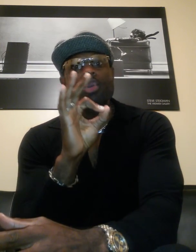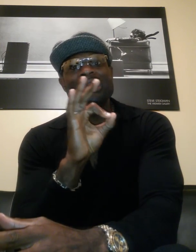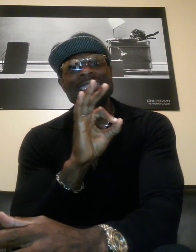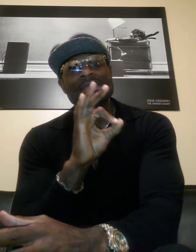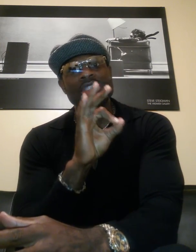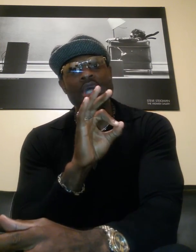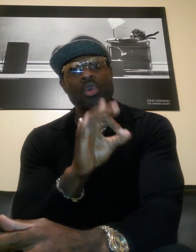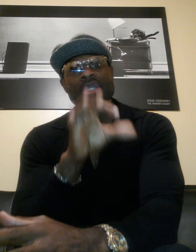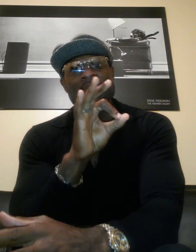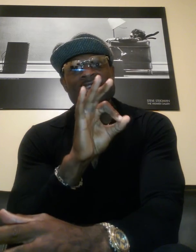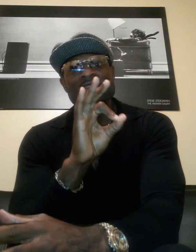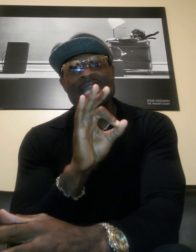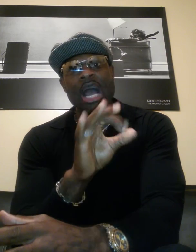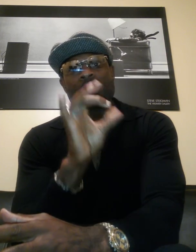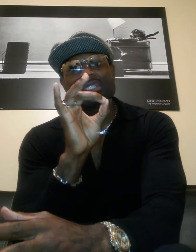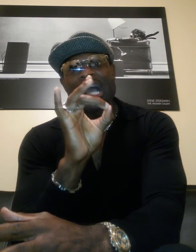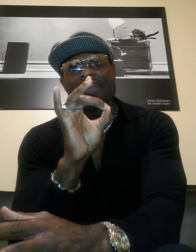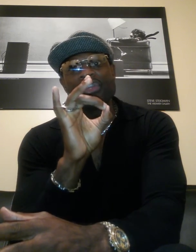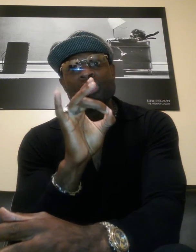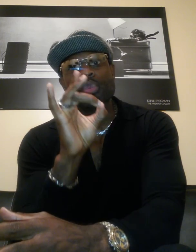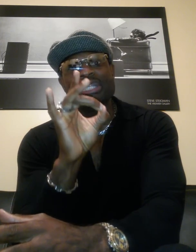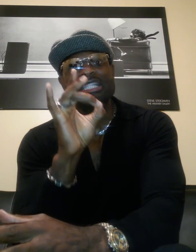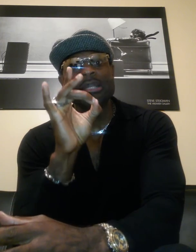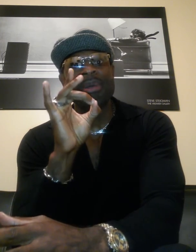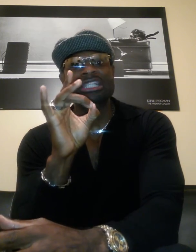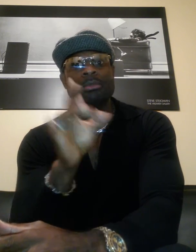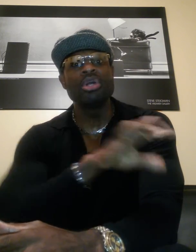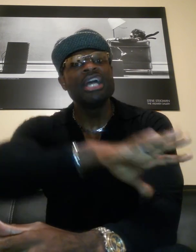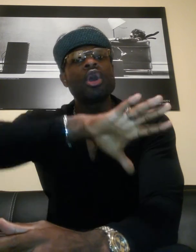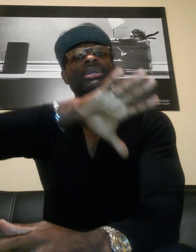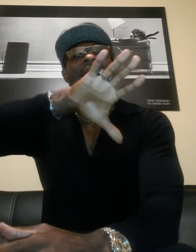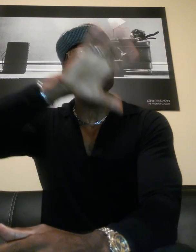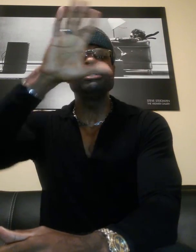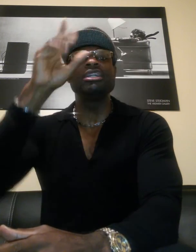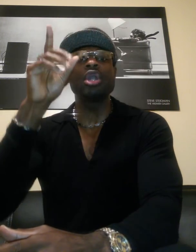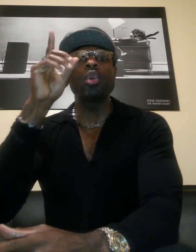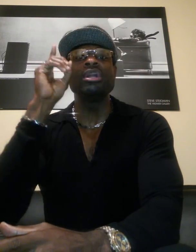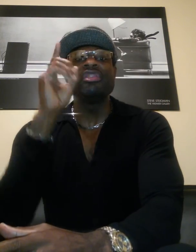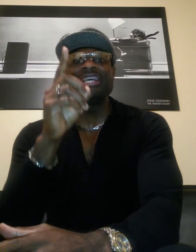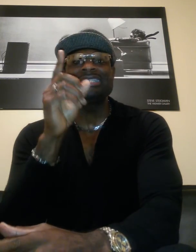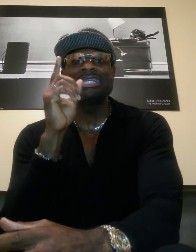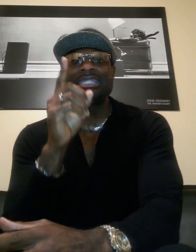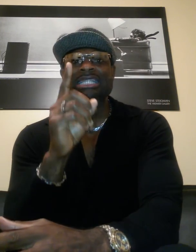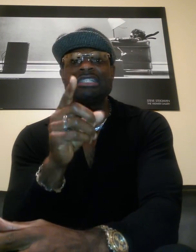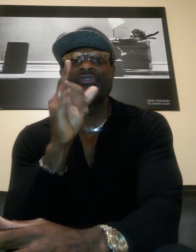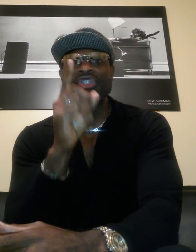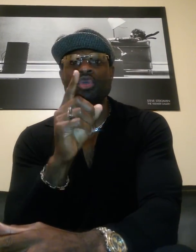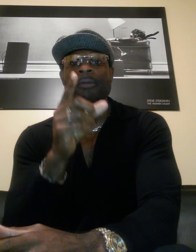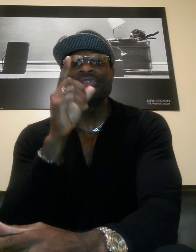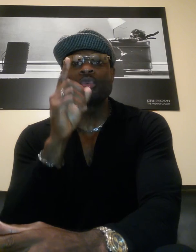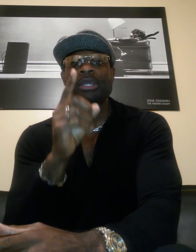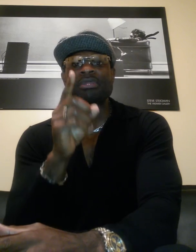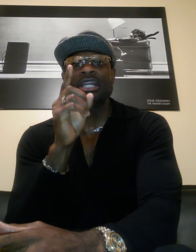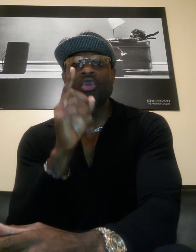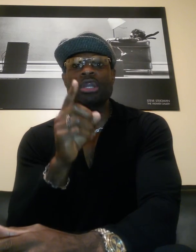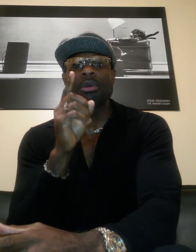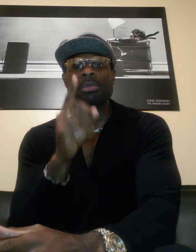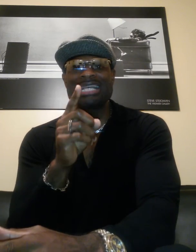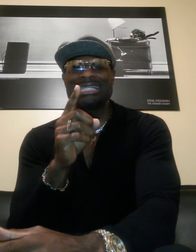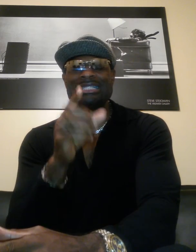already set the tone. And even now, it's time for you to reach the impossible and go beyond the unknown. This is a season for you to reap the incredible blessings